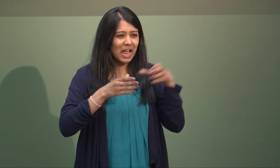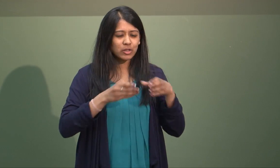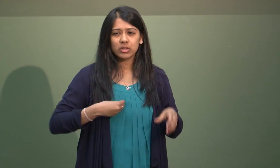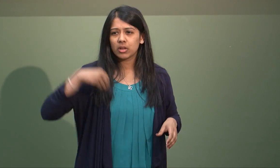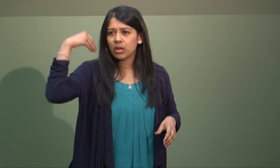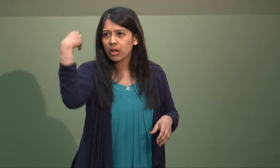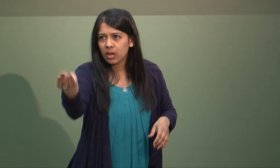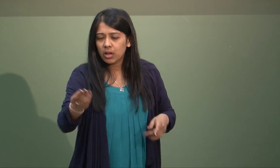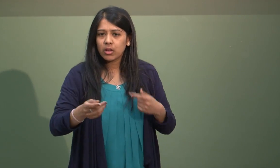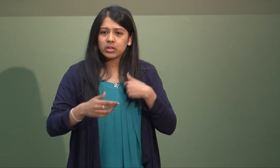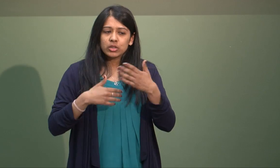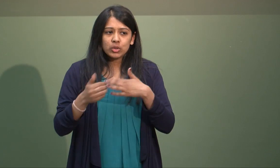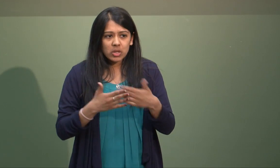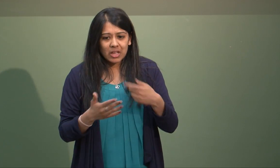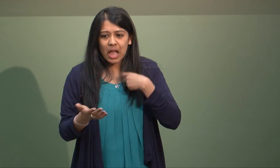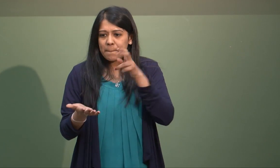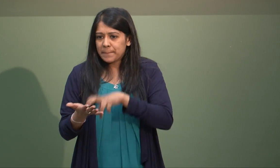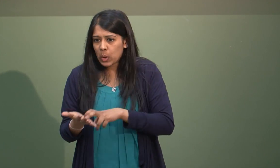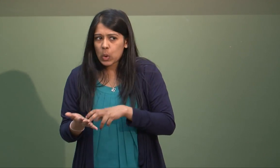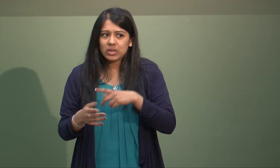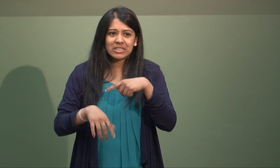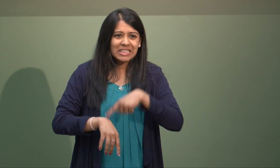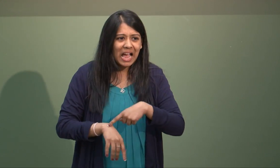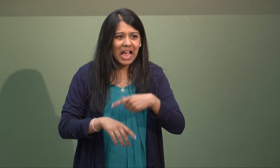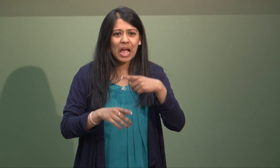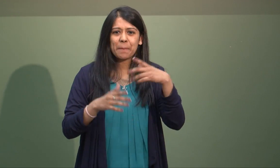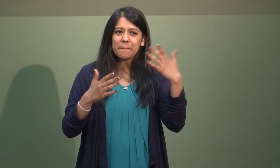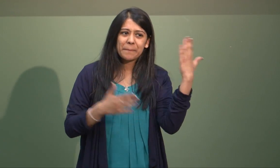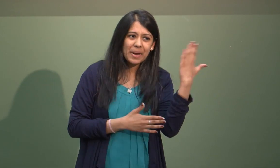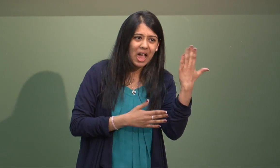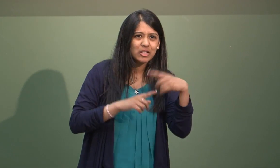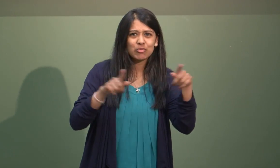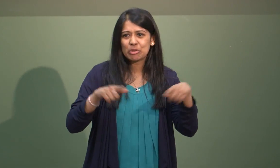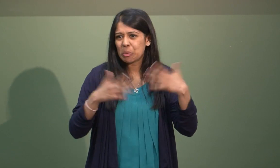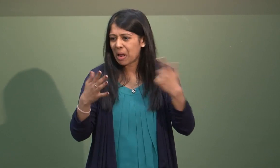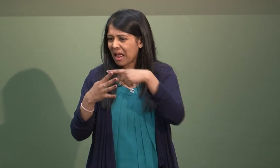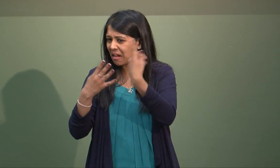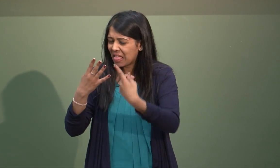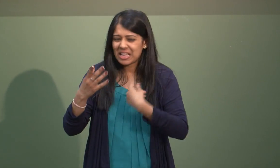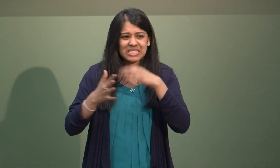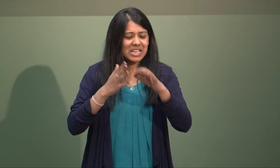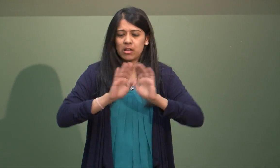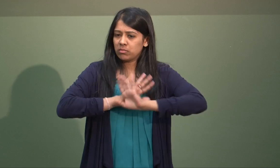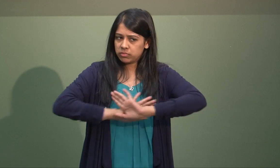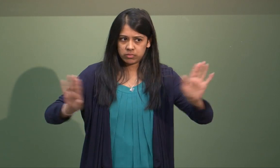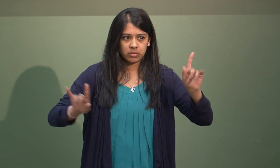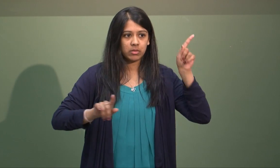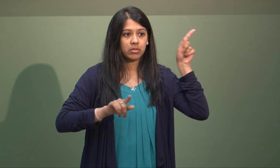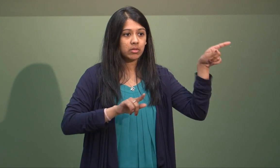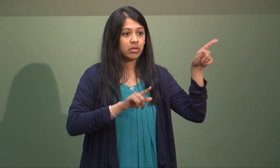and then I'd have to you know sort out booking interpreters and you know lecture rooms and so on and informing people